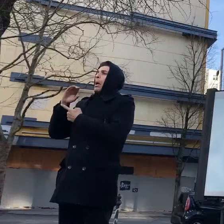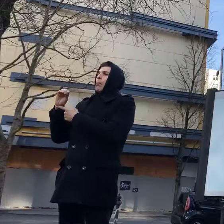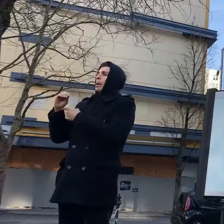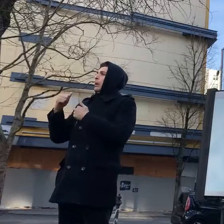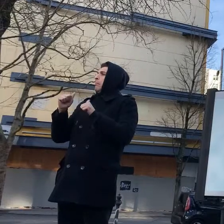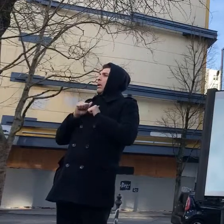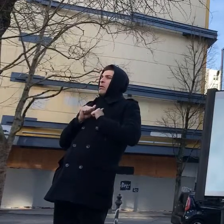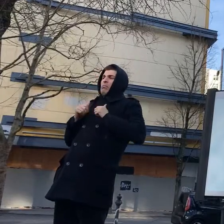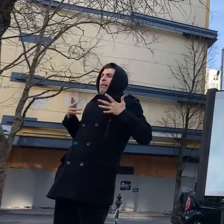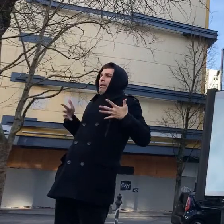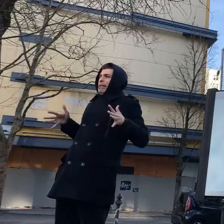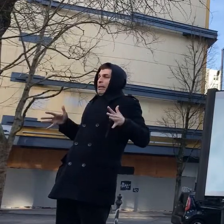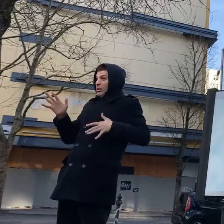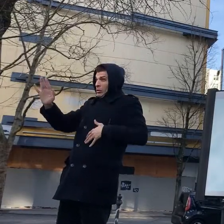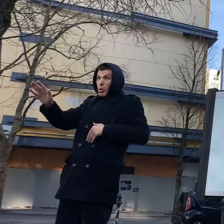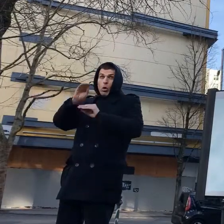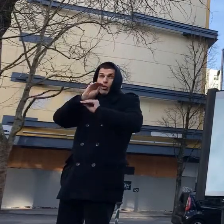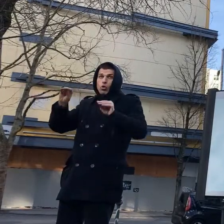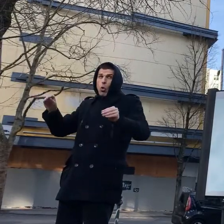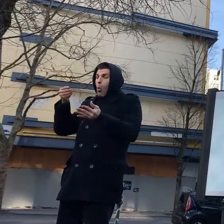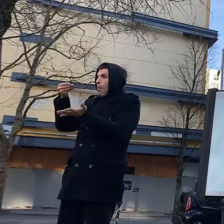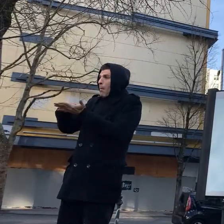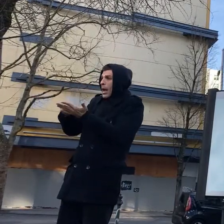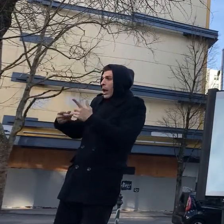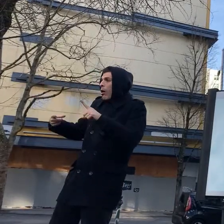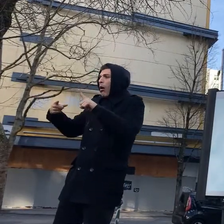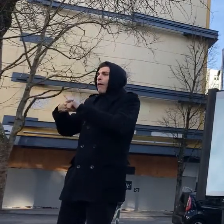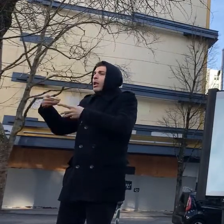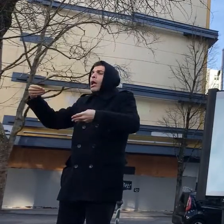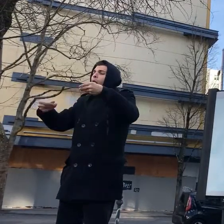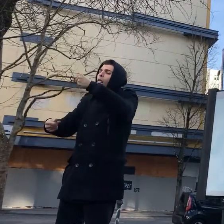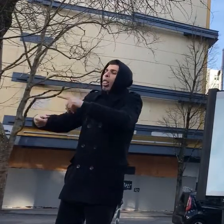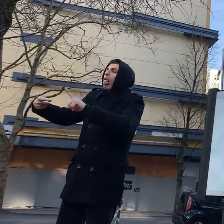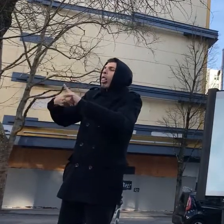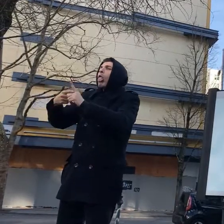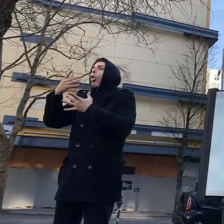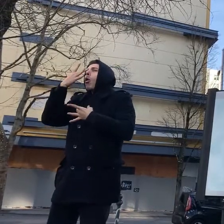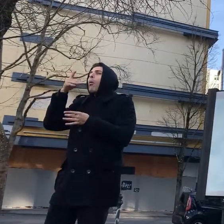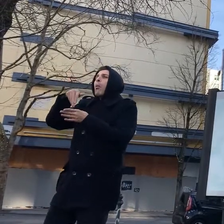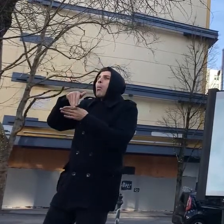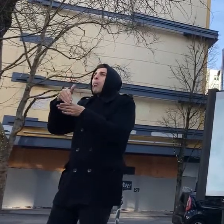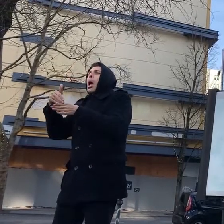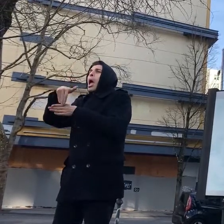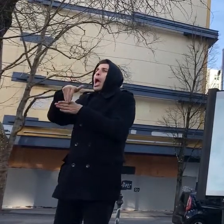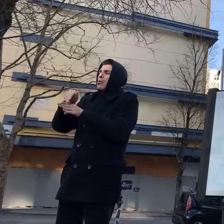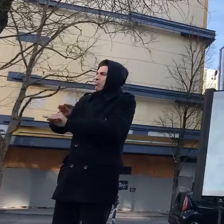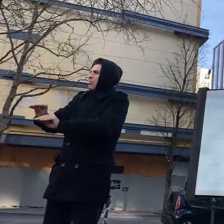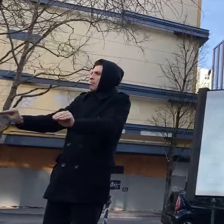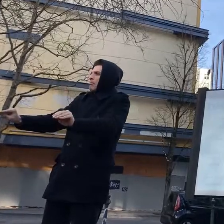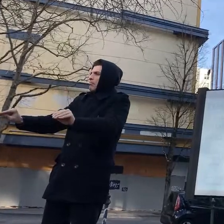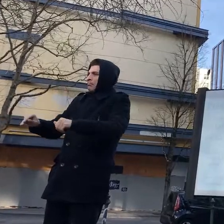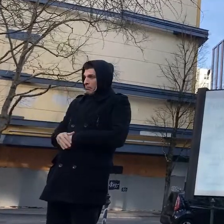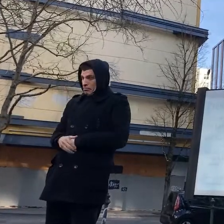systematically removed from safety data sheets by manufacturers and intentionally ignored by police